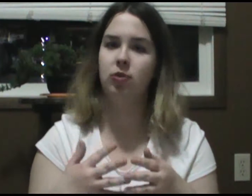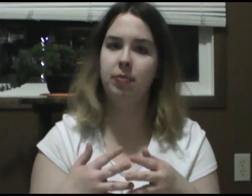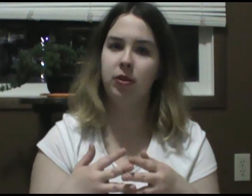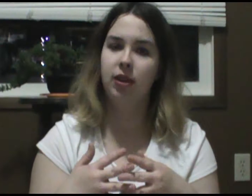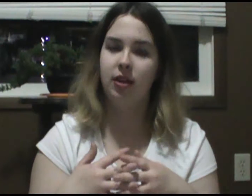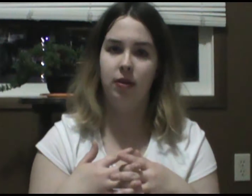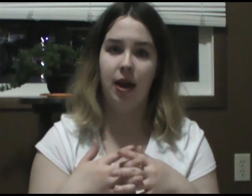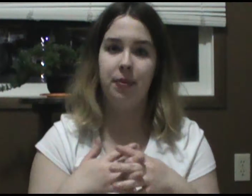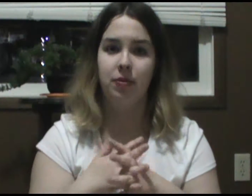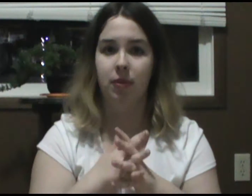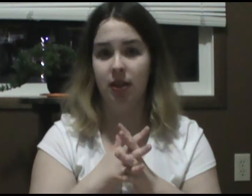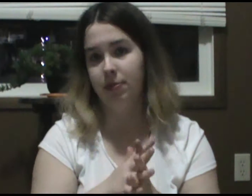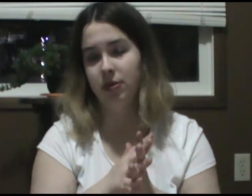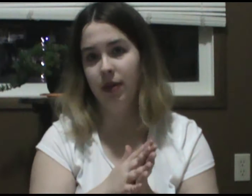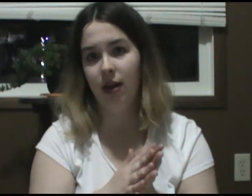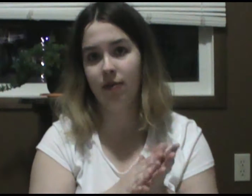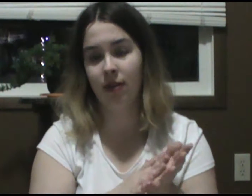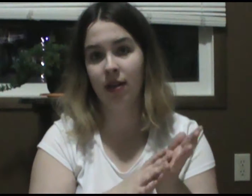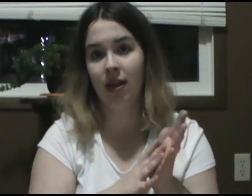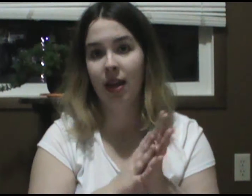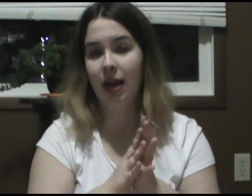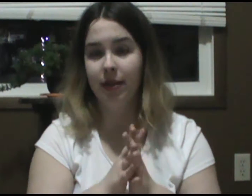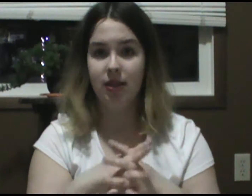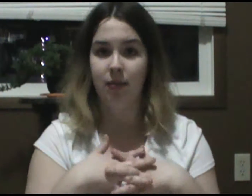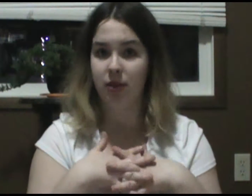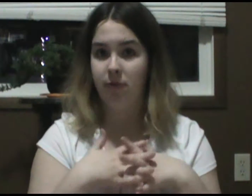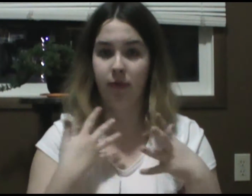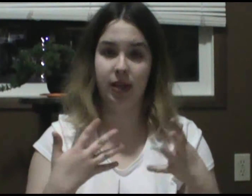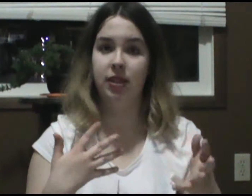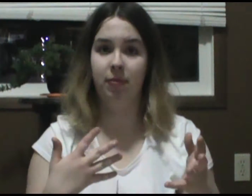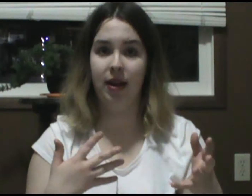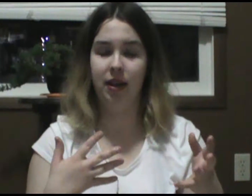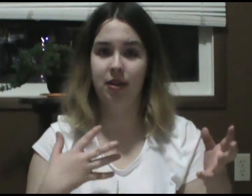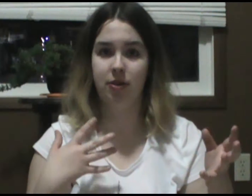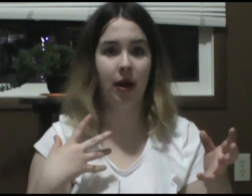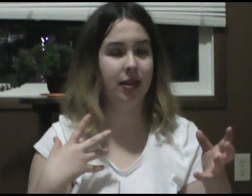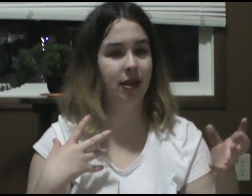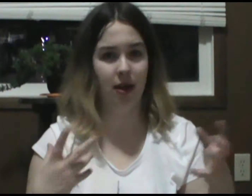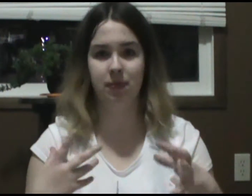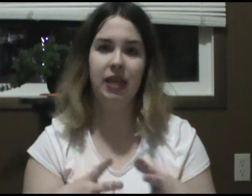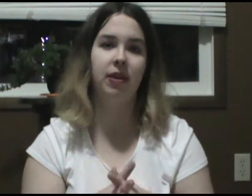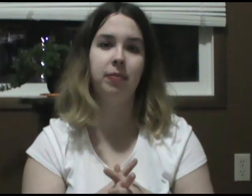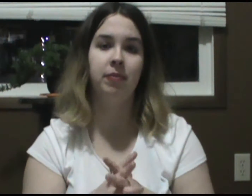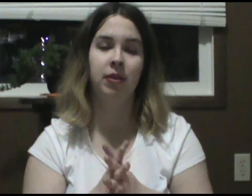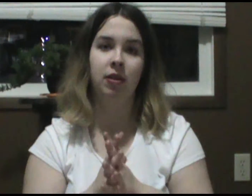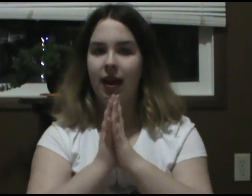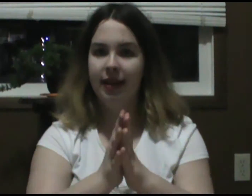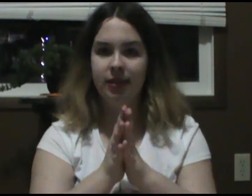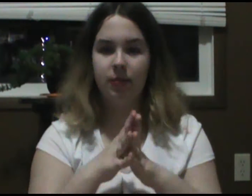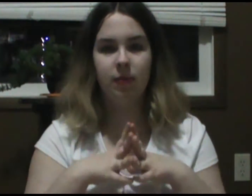shrapnel that happened when the explosion went off, and the team must freeze his body to try and help save him. And this was a